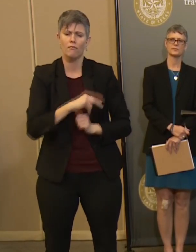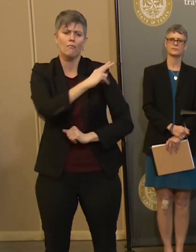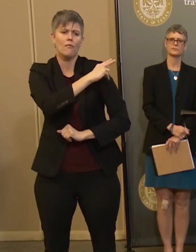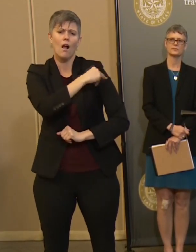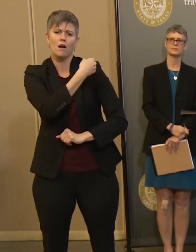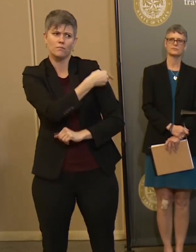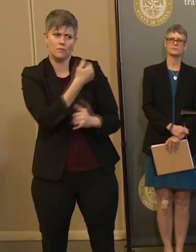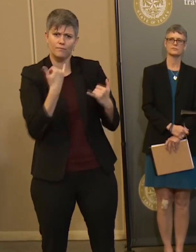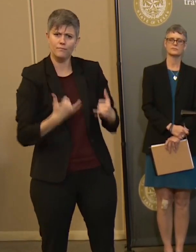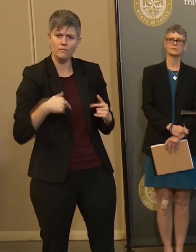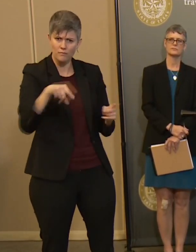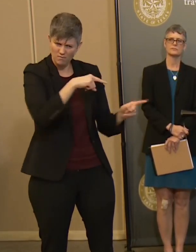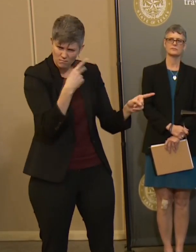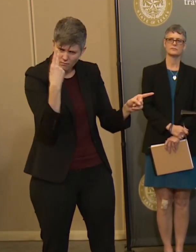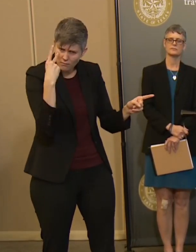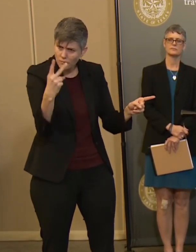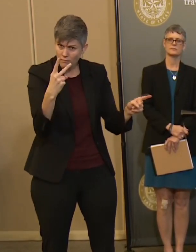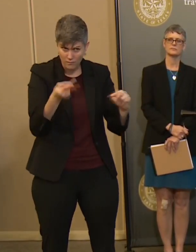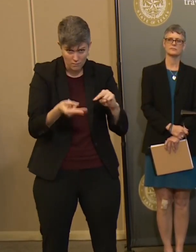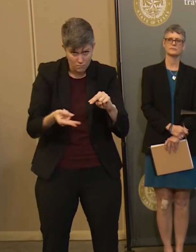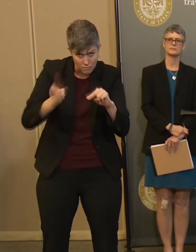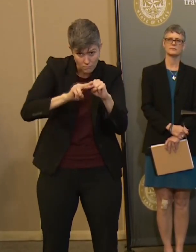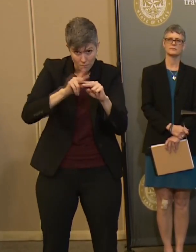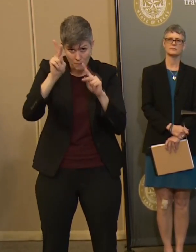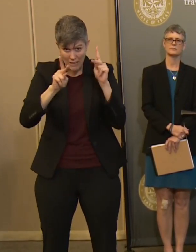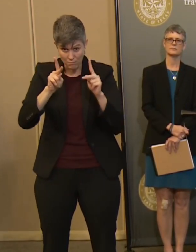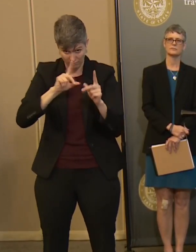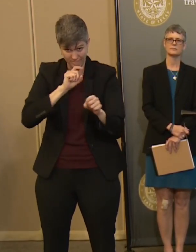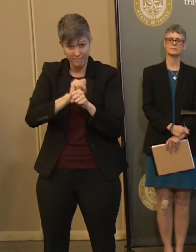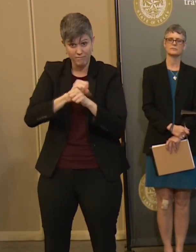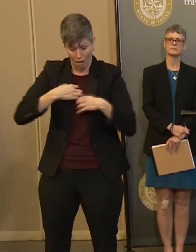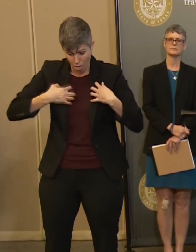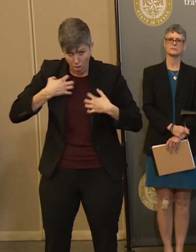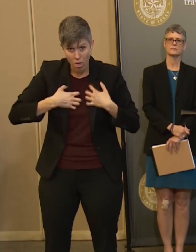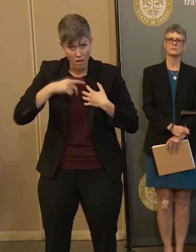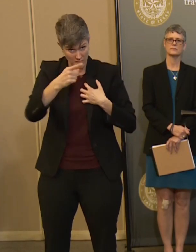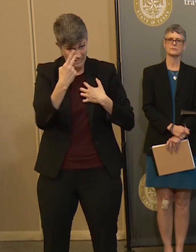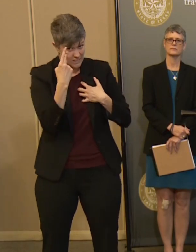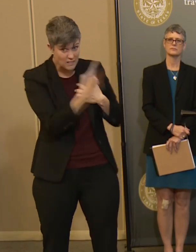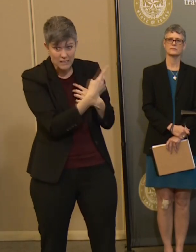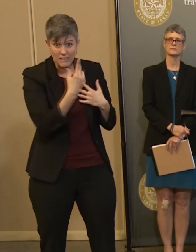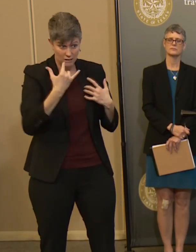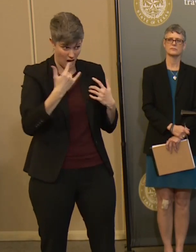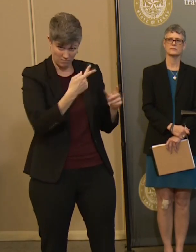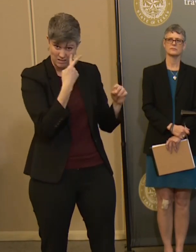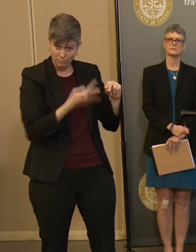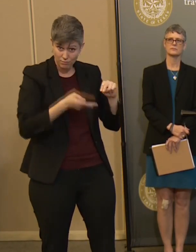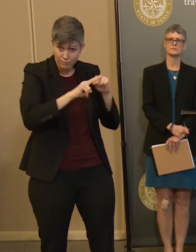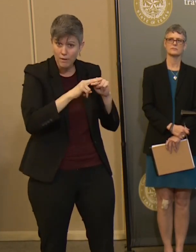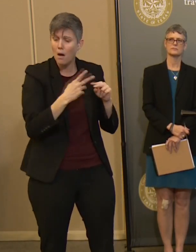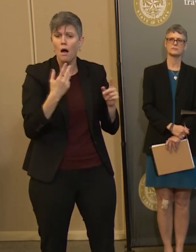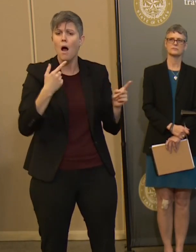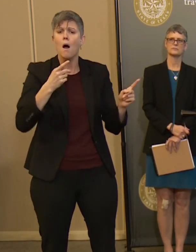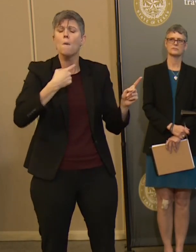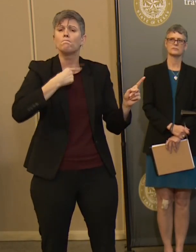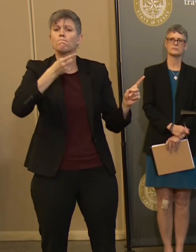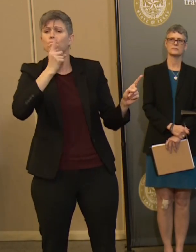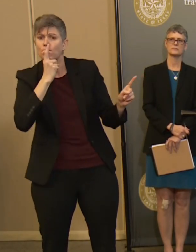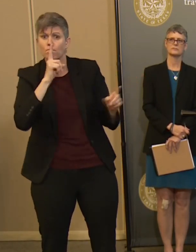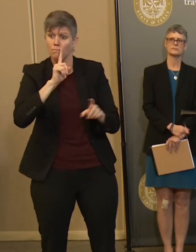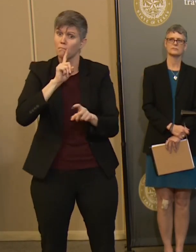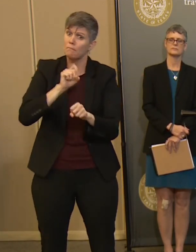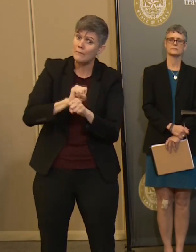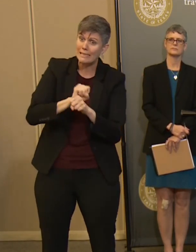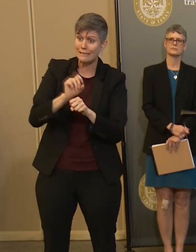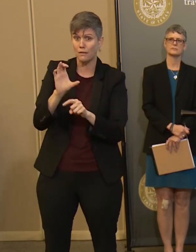you seeing an increase in a number of reported symptoms reported to hospitals at this point that may or may not be reflected in